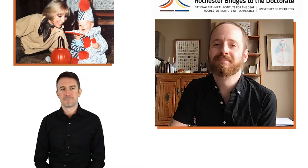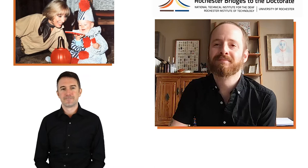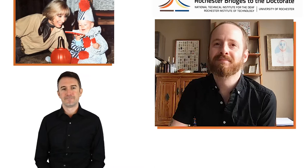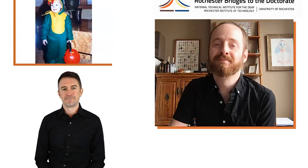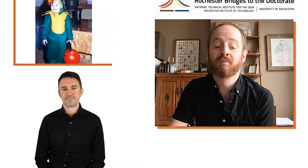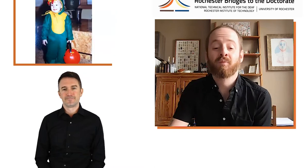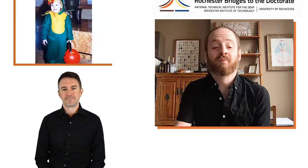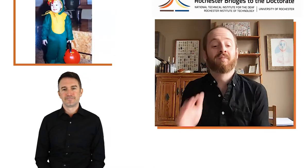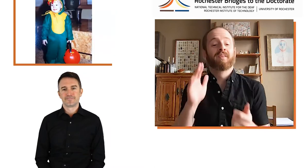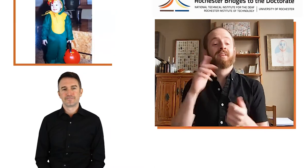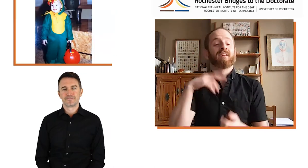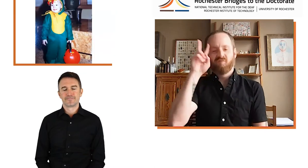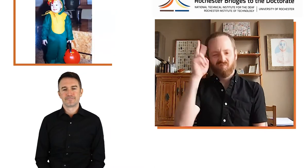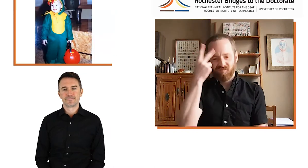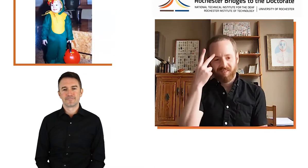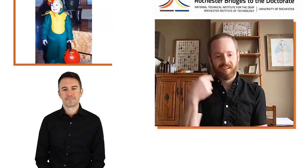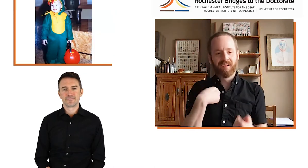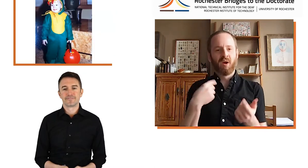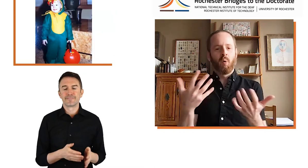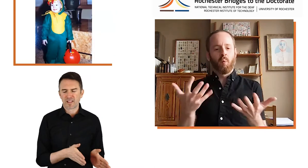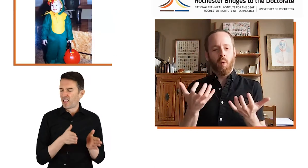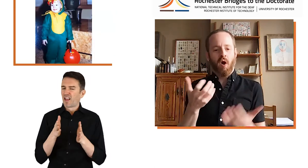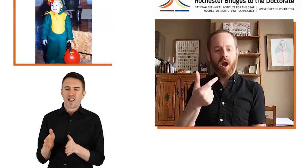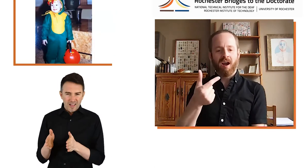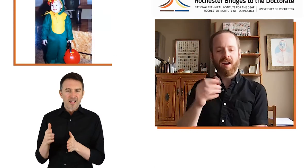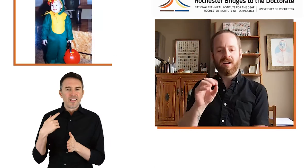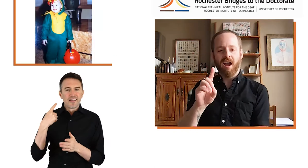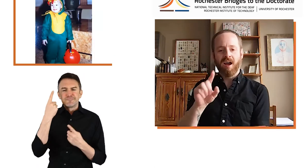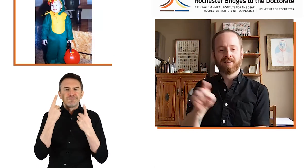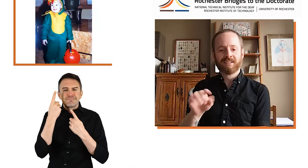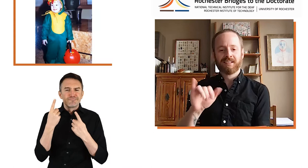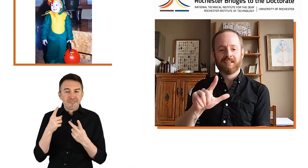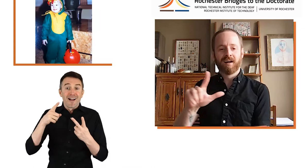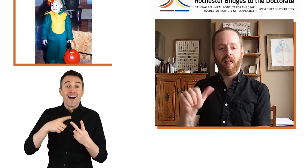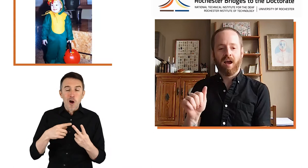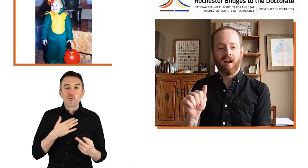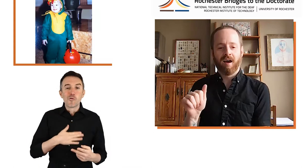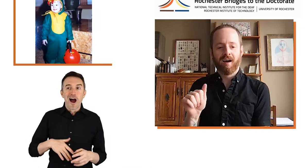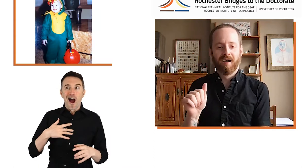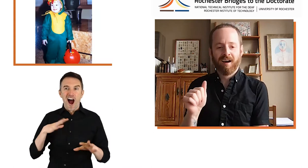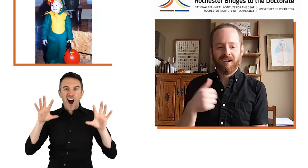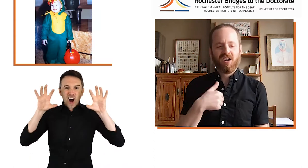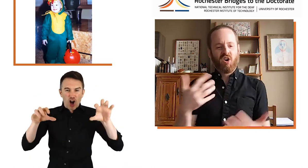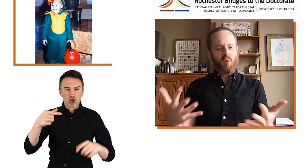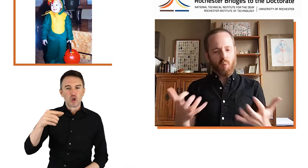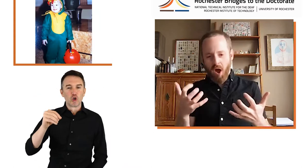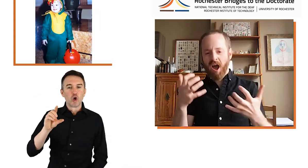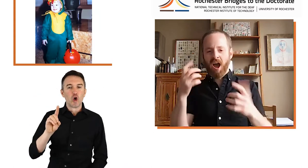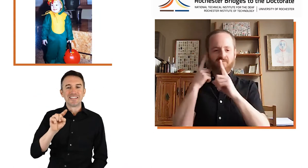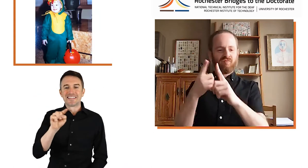So, I to So, from becoming a clown, I changed my mind and decided I wanted to be Godzilla.